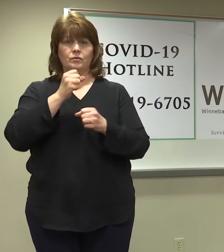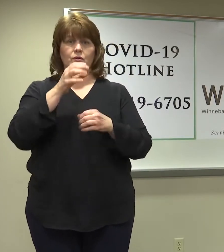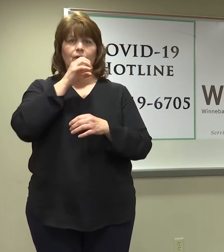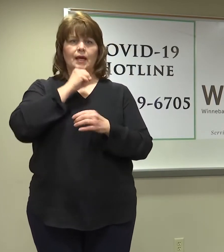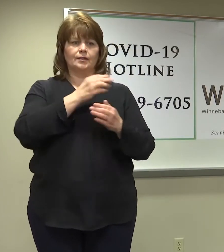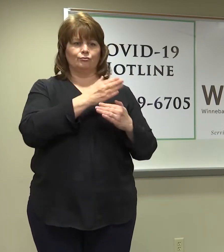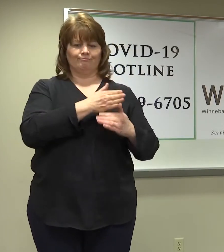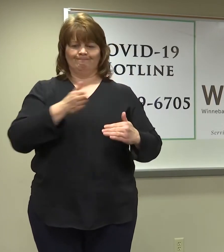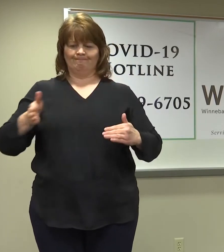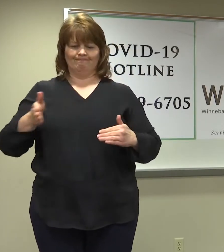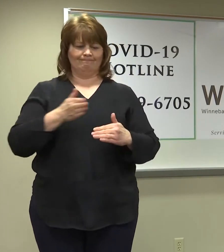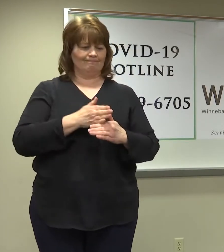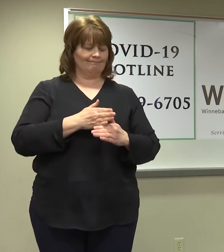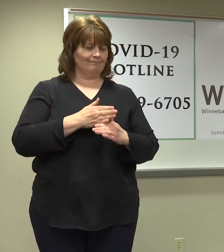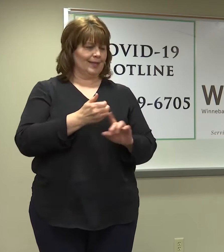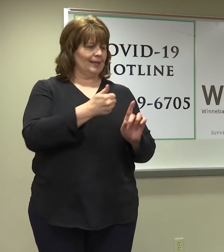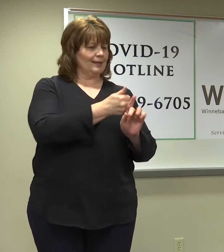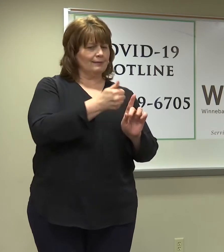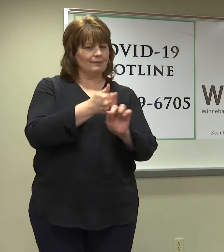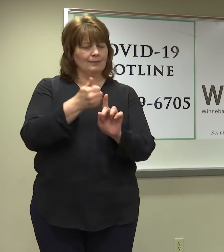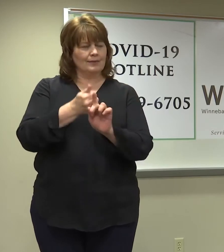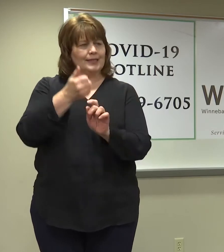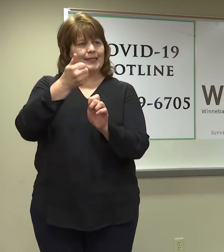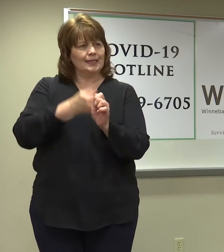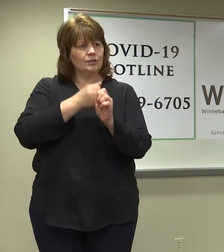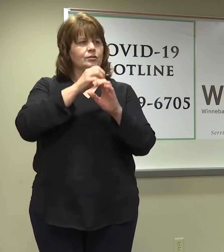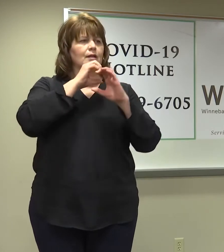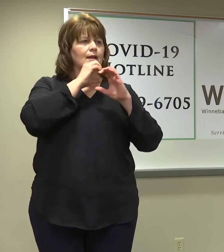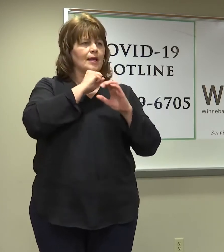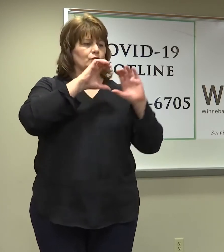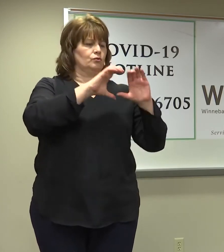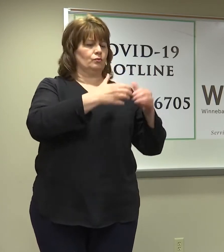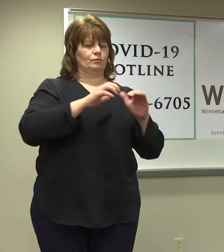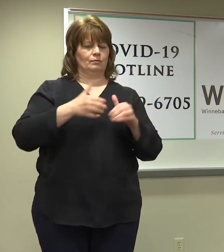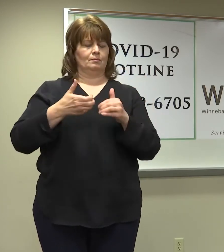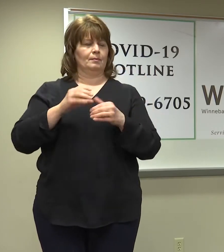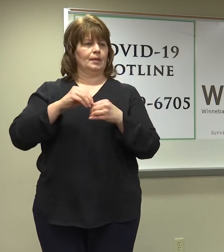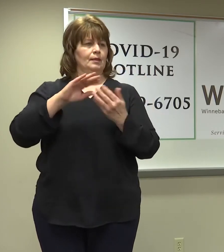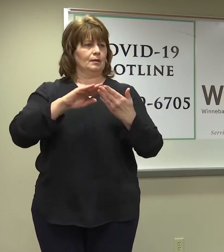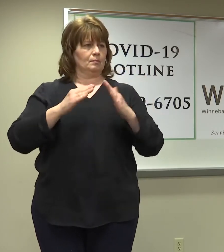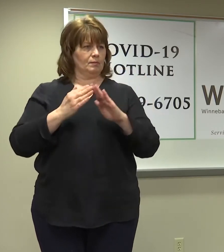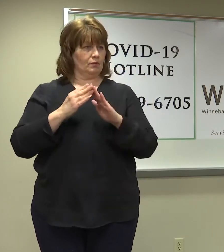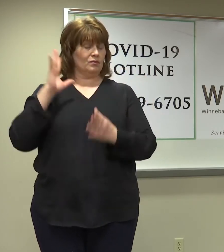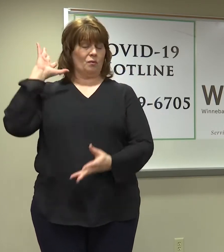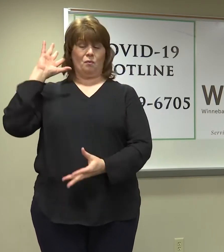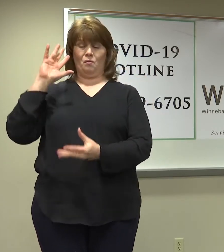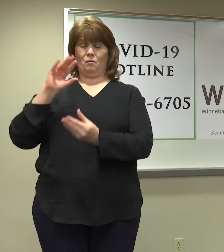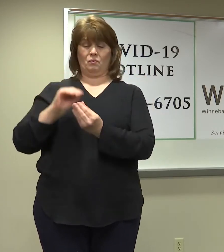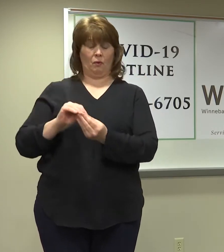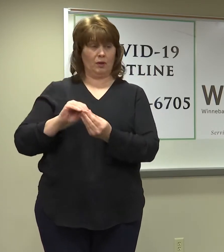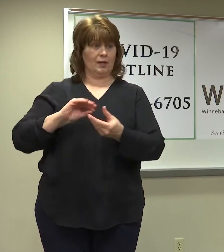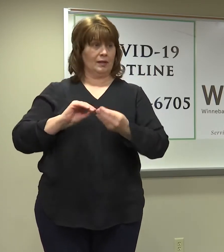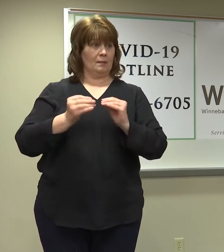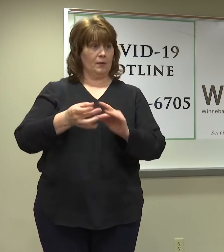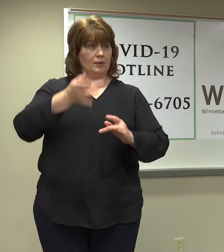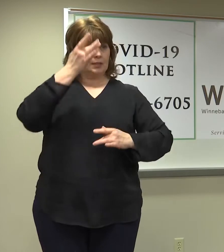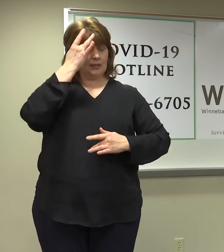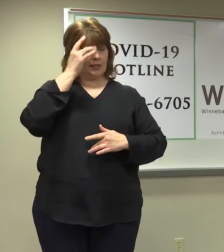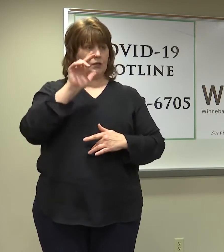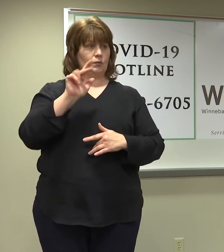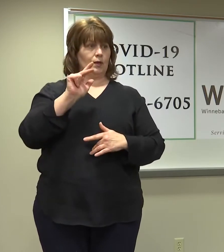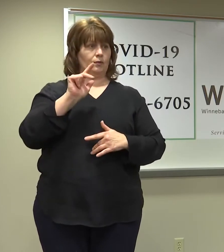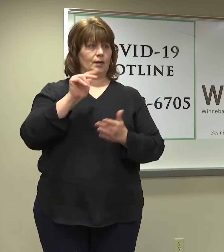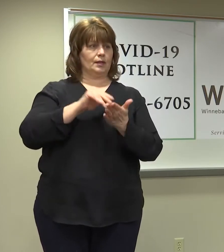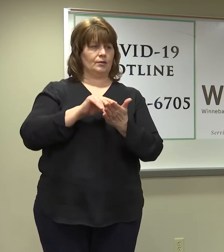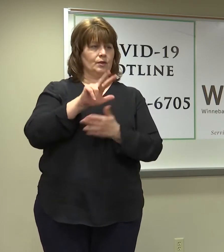has been impacting citizens of every age in our community. But that brings our total taste count to 23,309